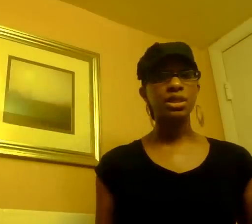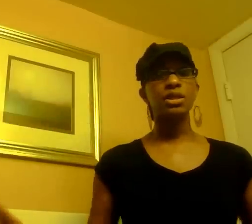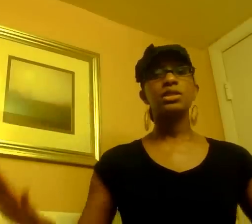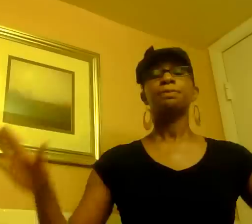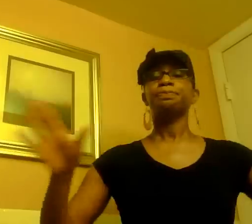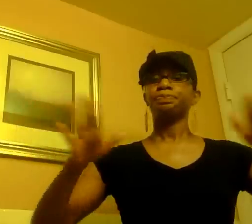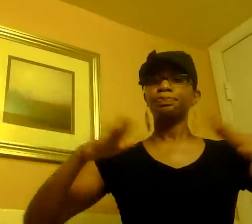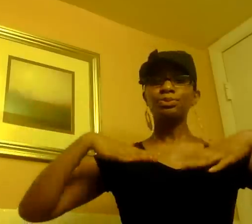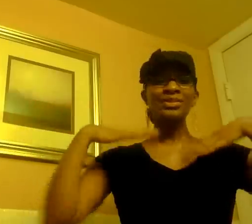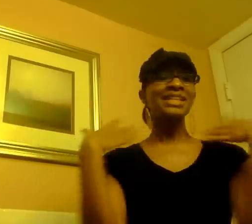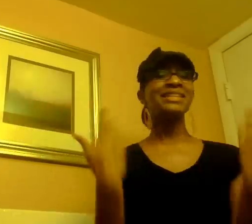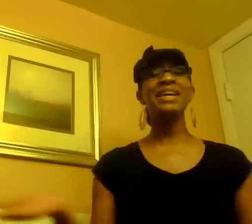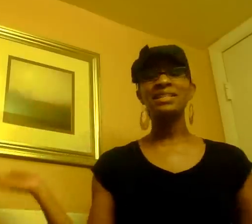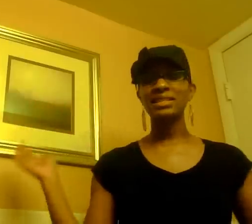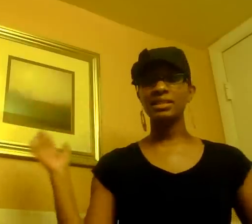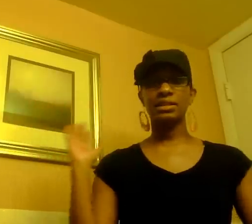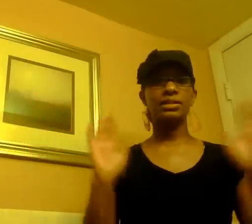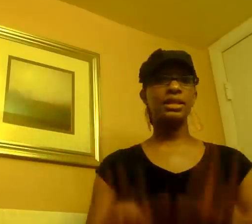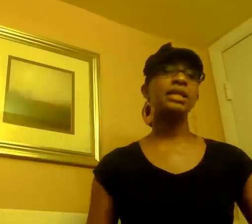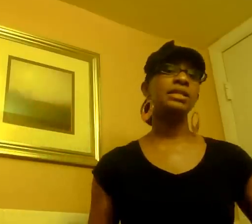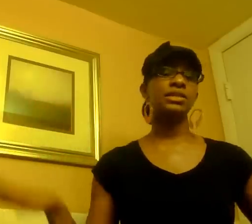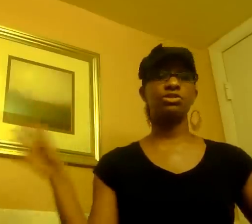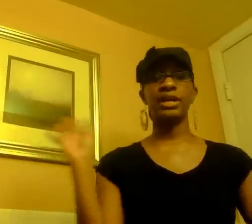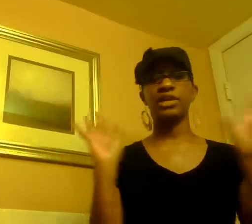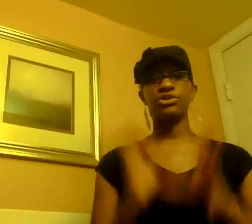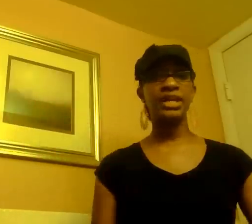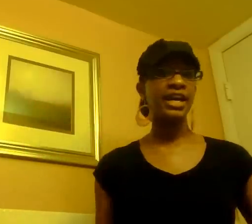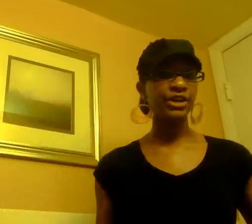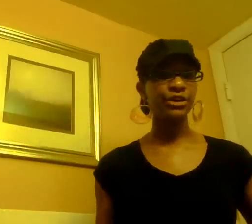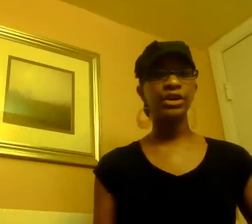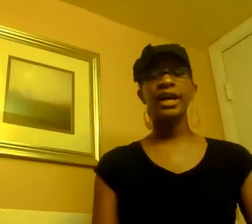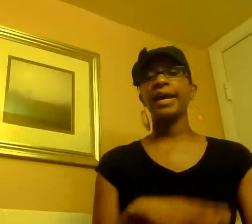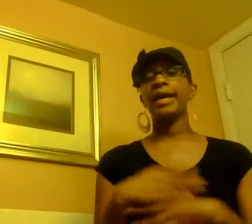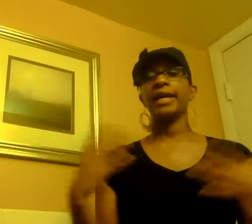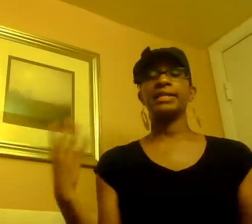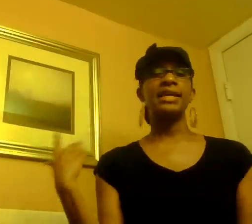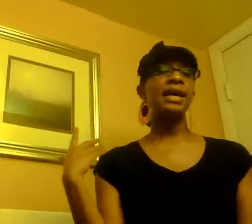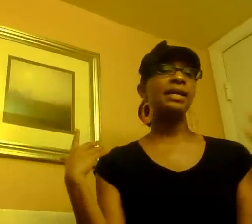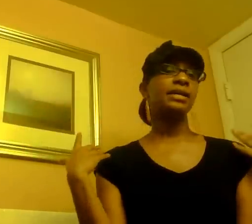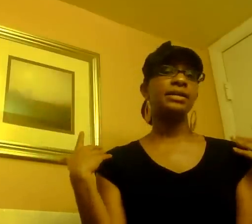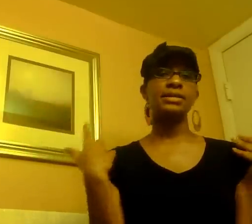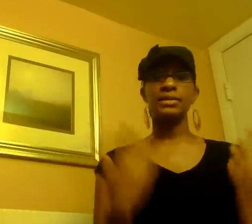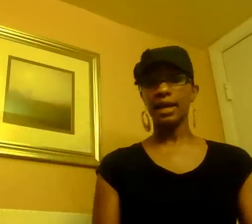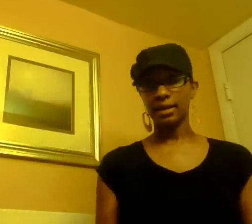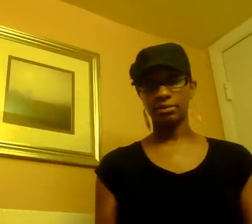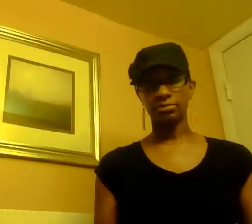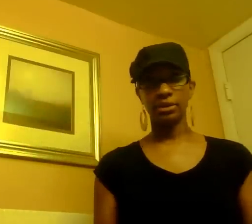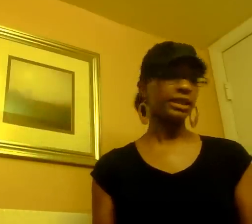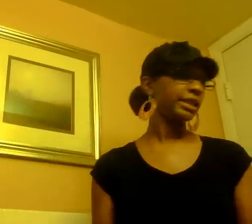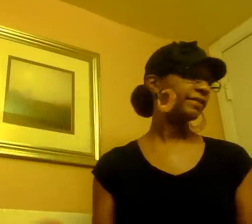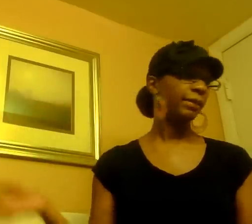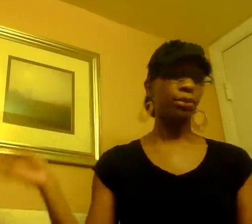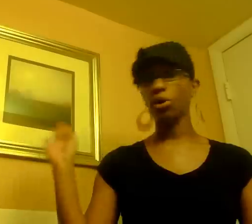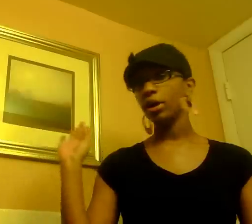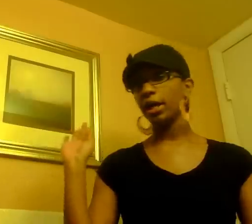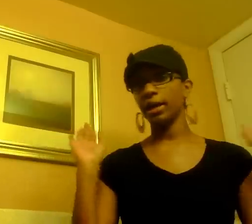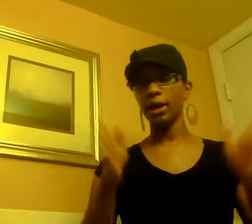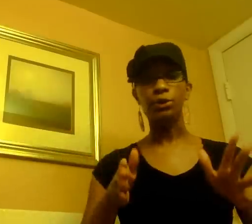he dances he sings he's a great entertainer and tyler is time leave the boy alone